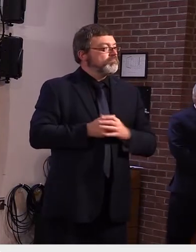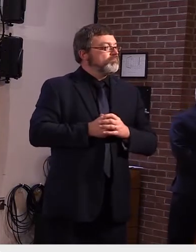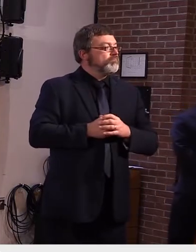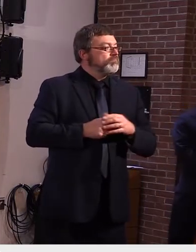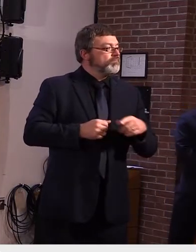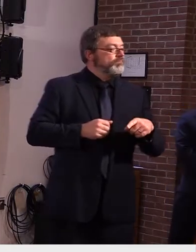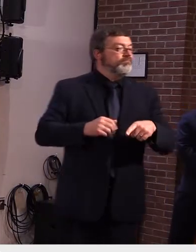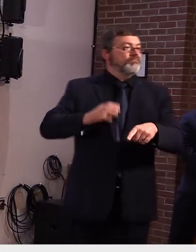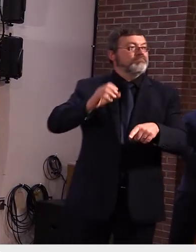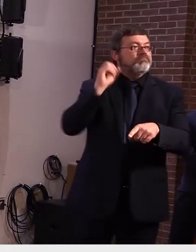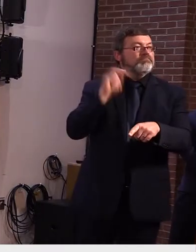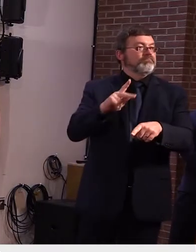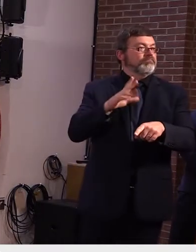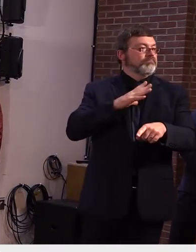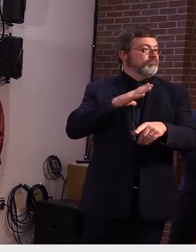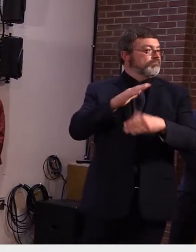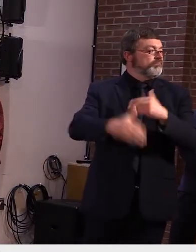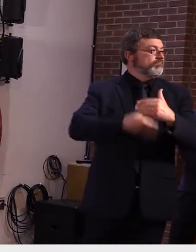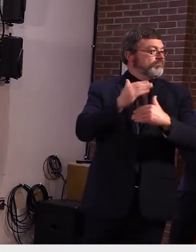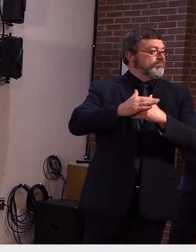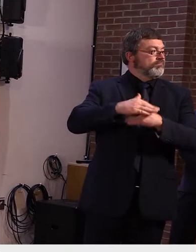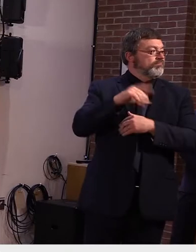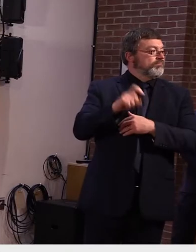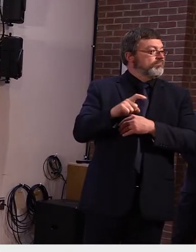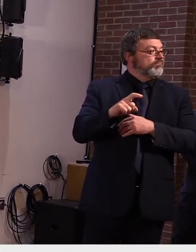uh joseph gresser the pardon chronicle